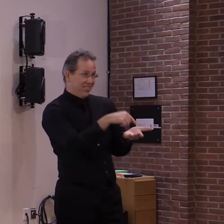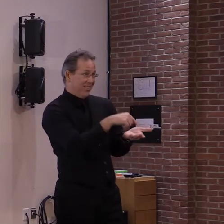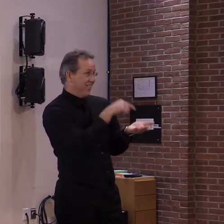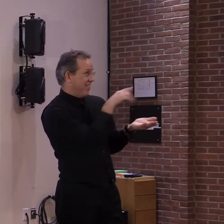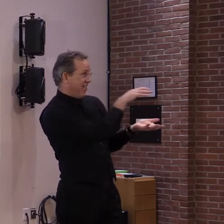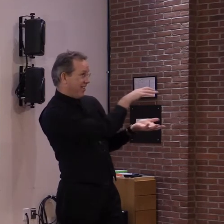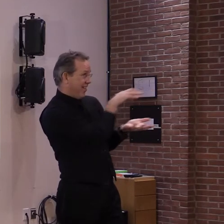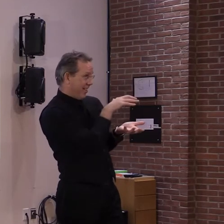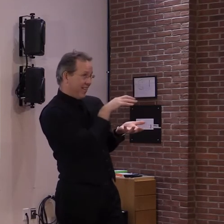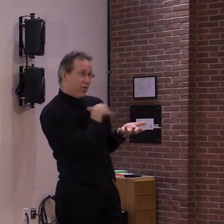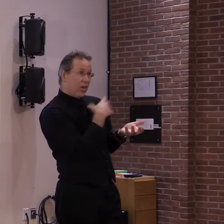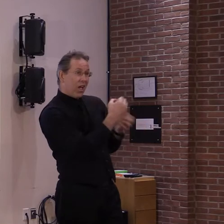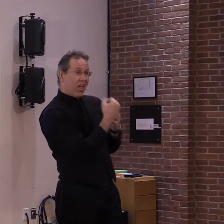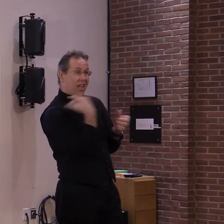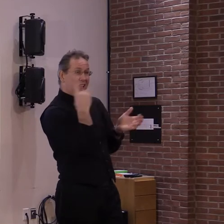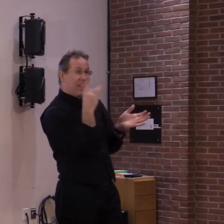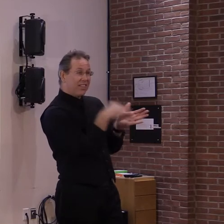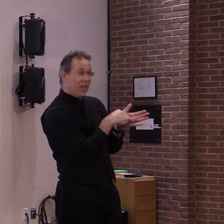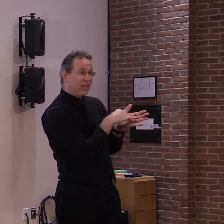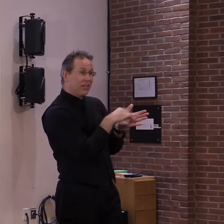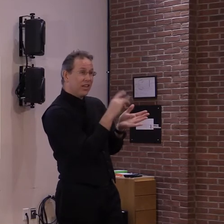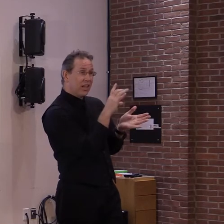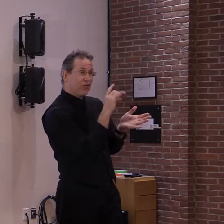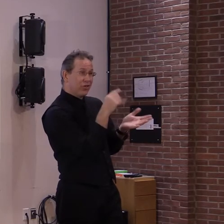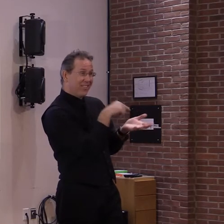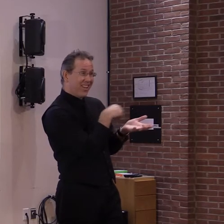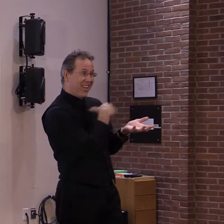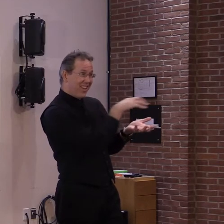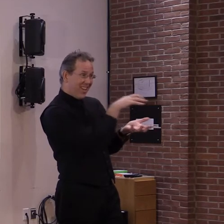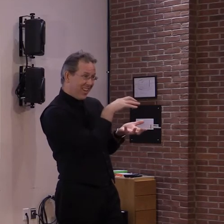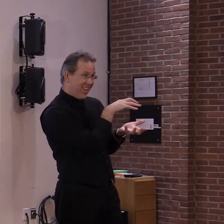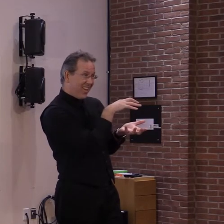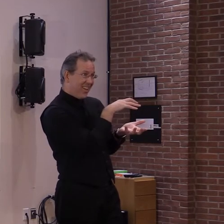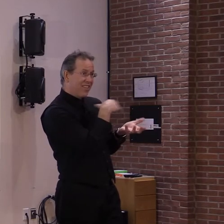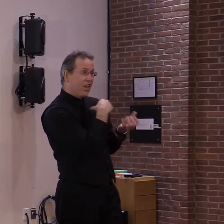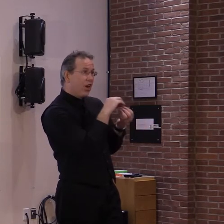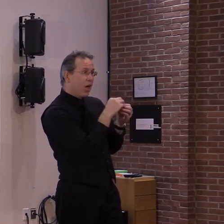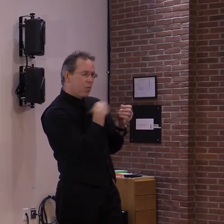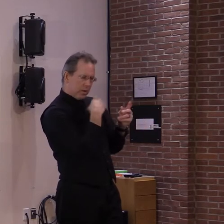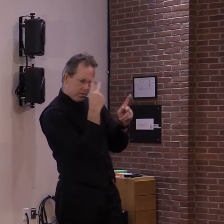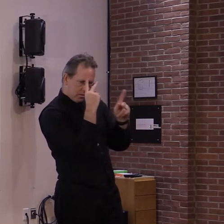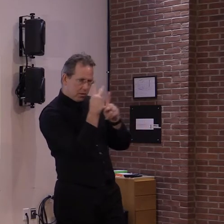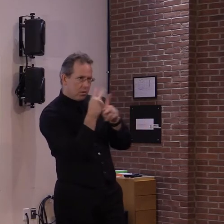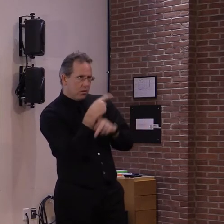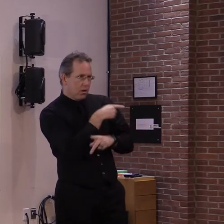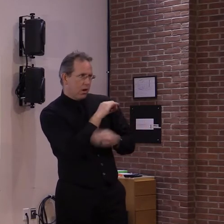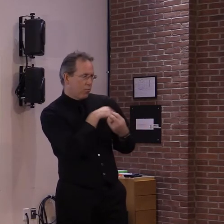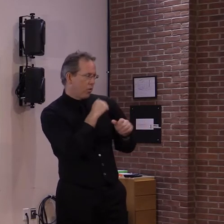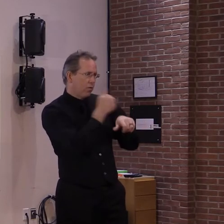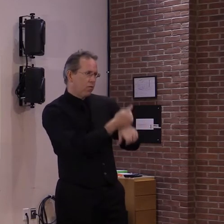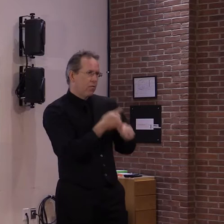doses. We based it on 8,800 doses and what we're getting now. So is it,